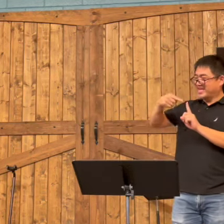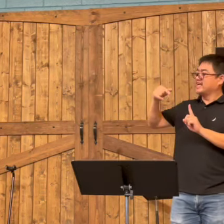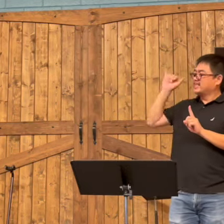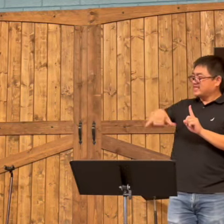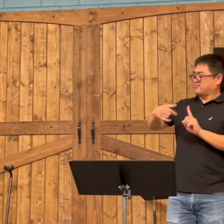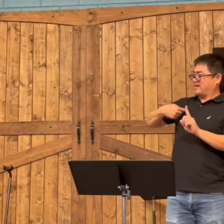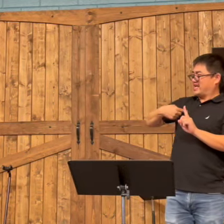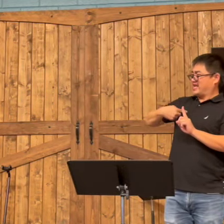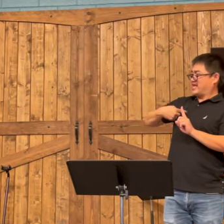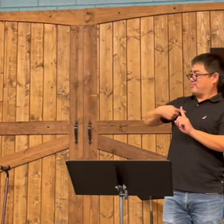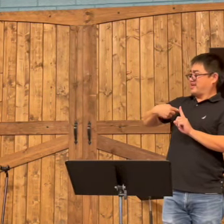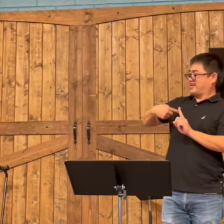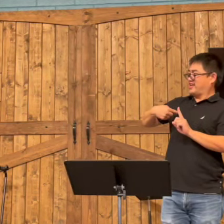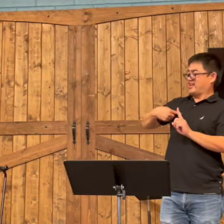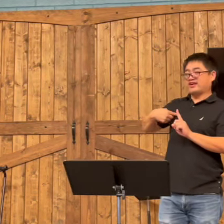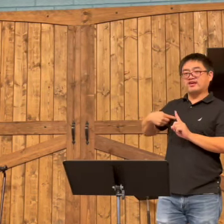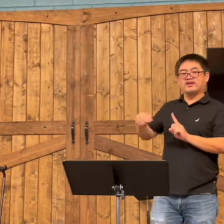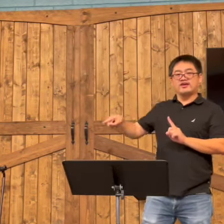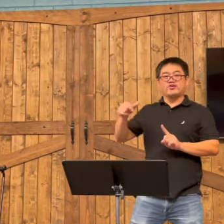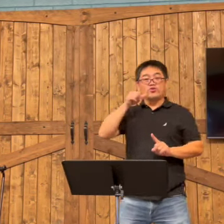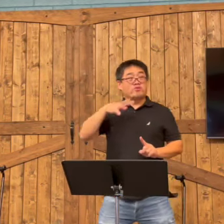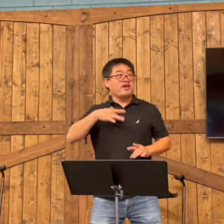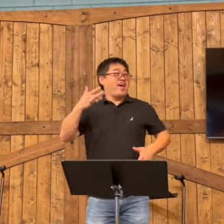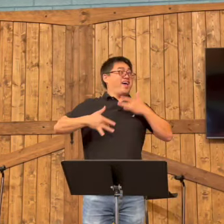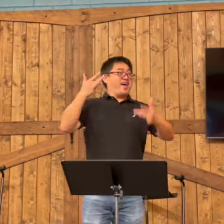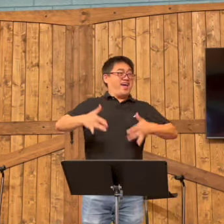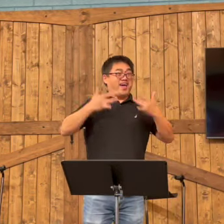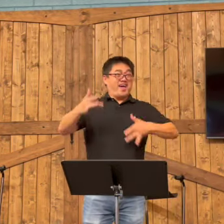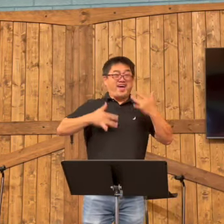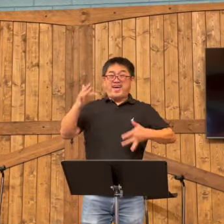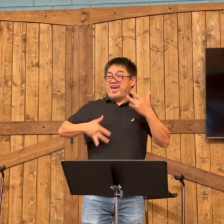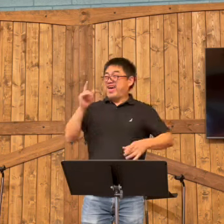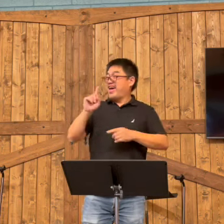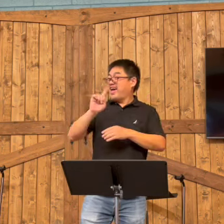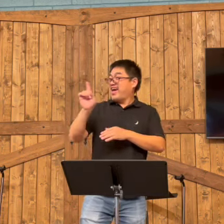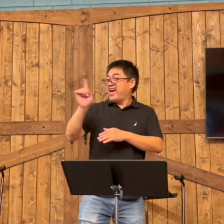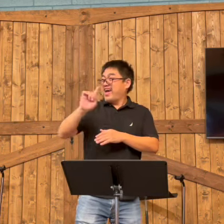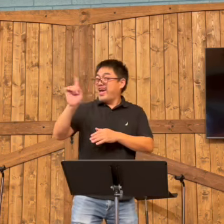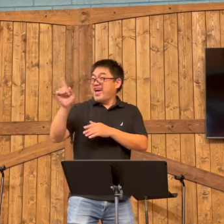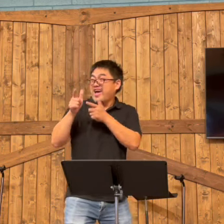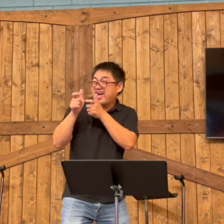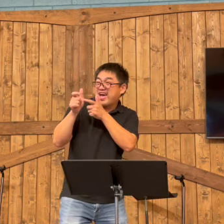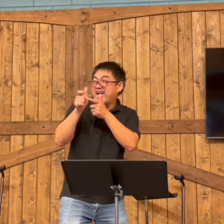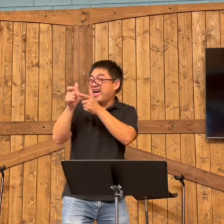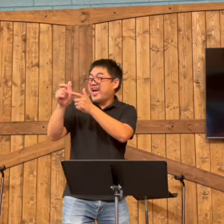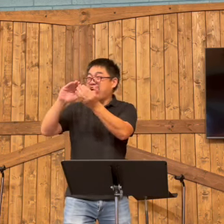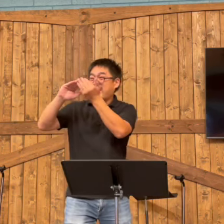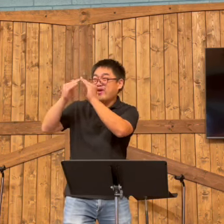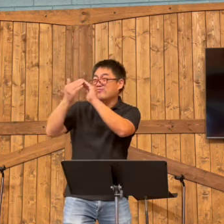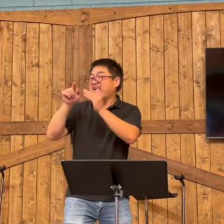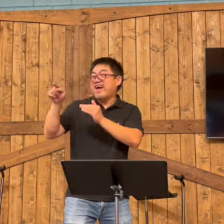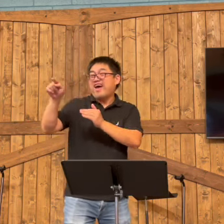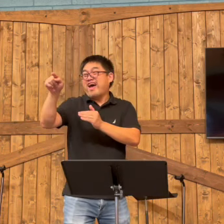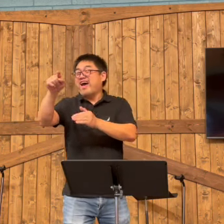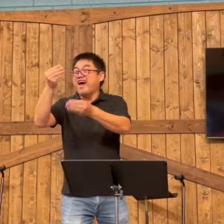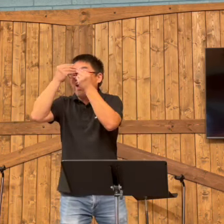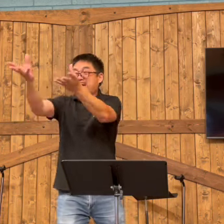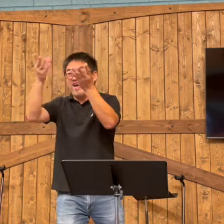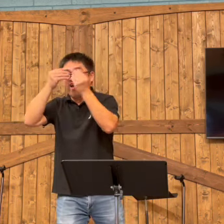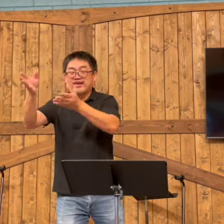And he told them that the Messiah is here. I'm here. And the woman was so excited that she was able to